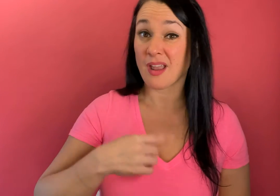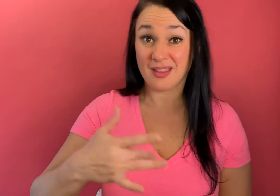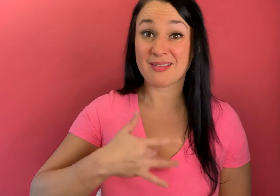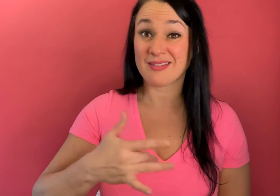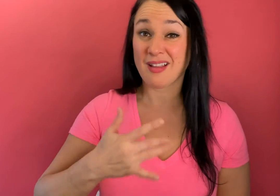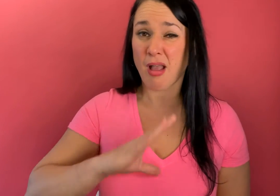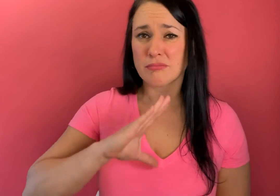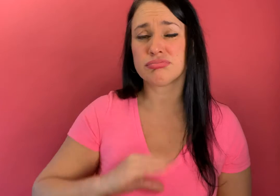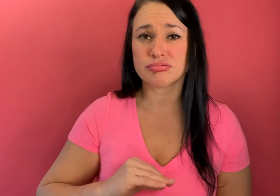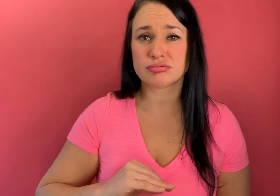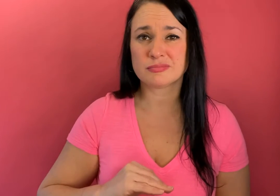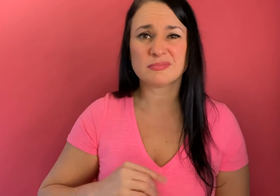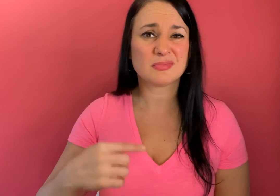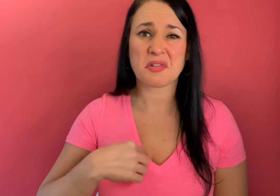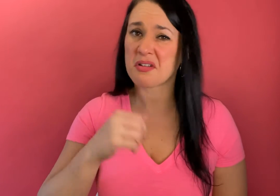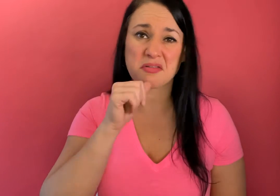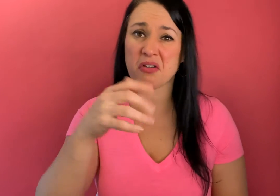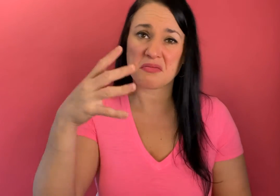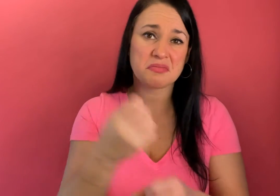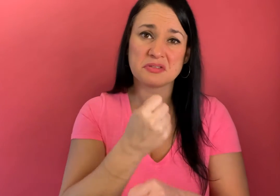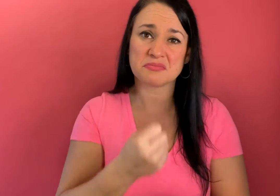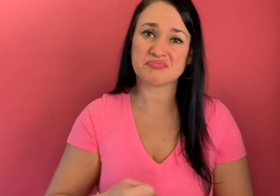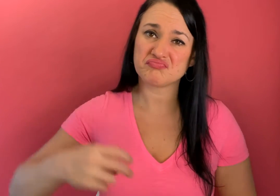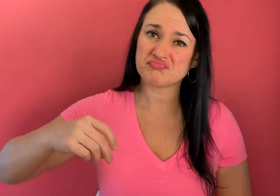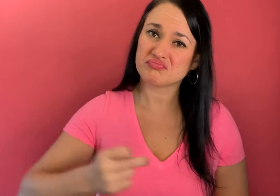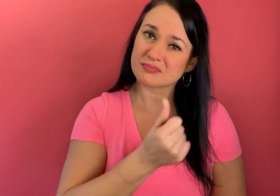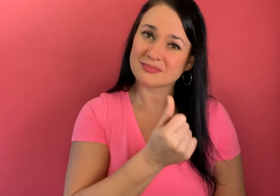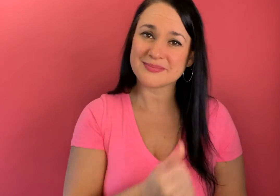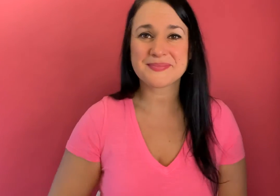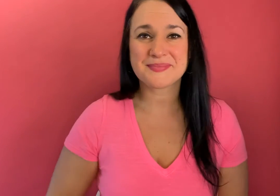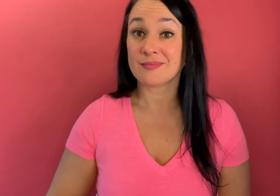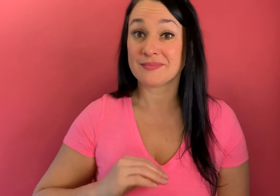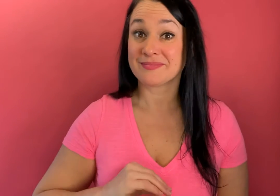good inside i'm feeling like this today i didn't win darn